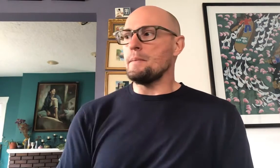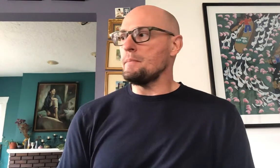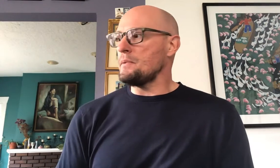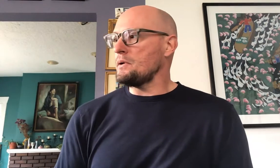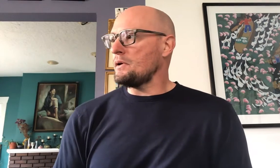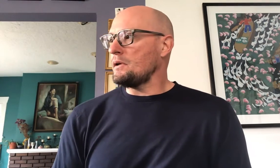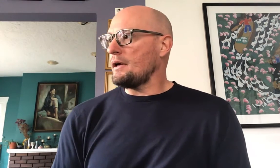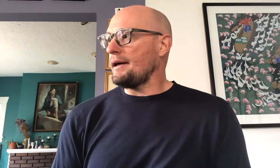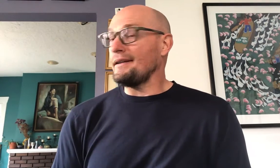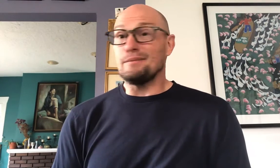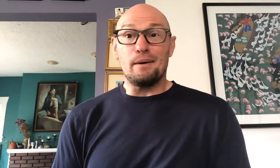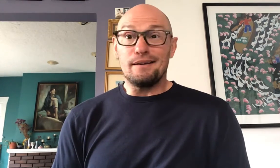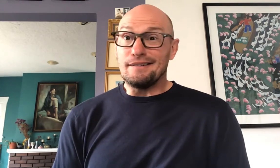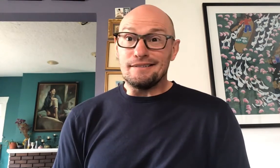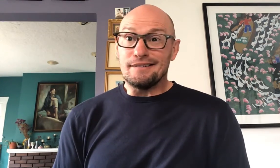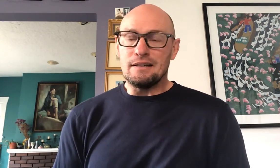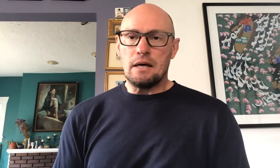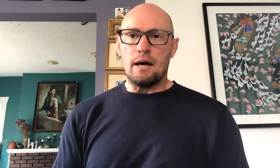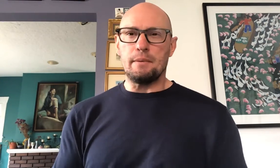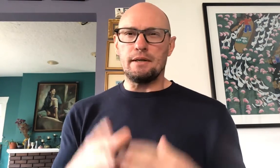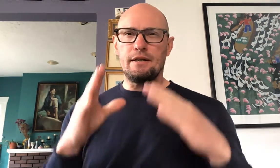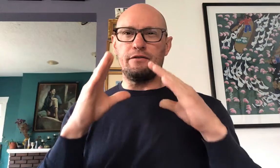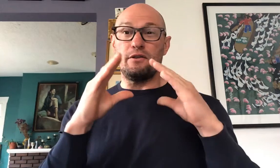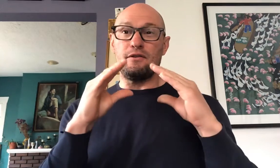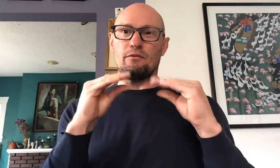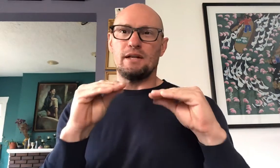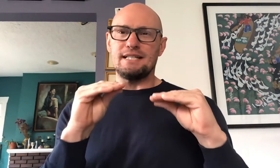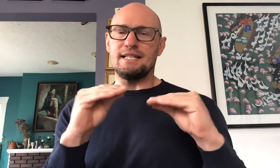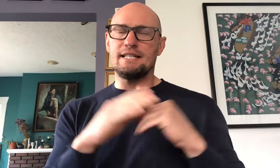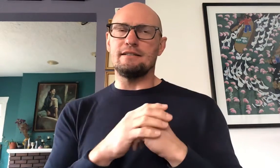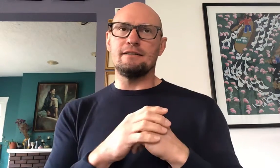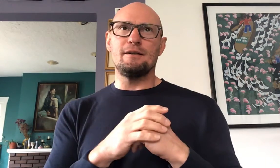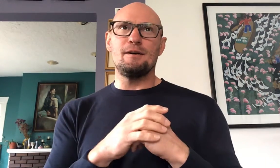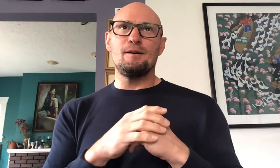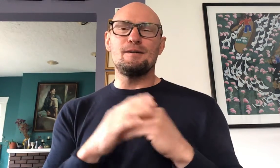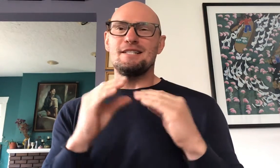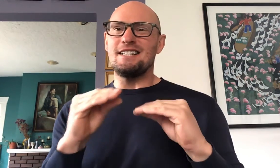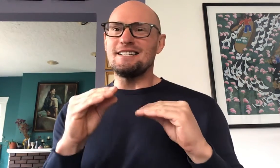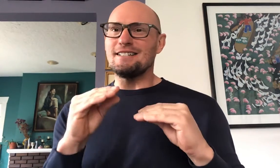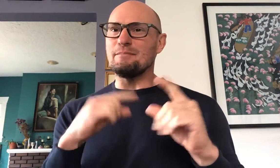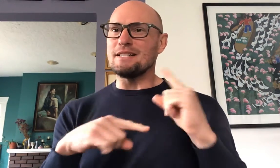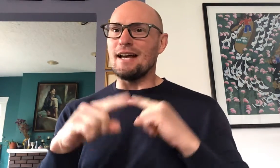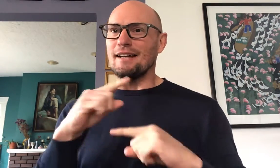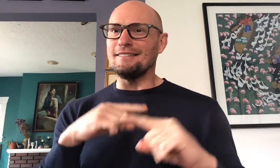that's about it I mean if you want to teach teach some sign